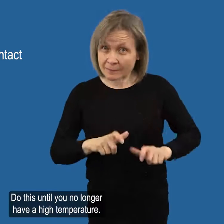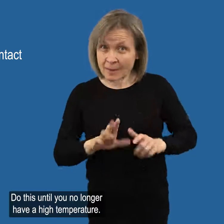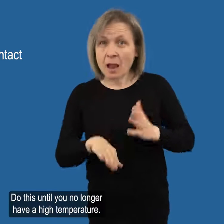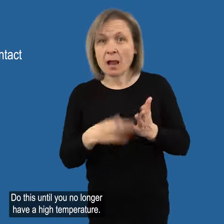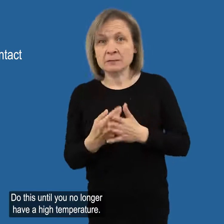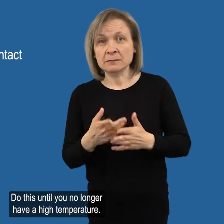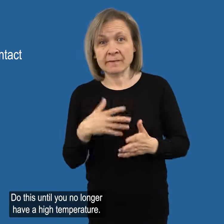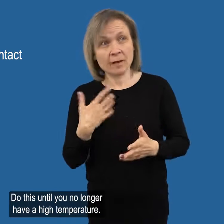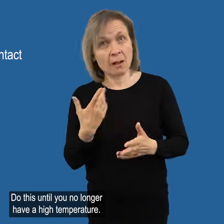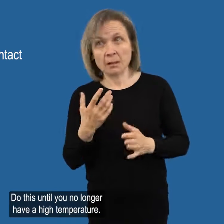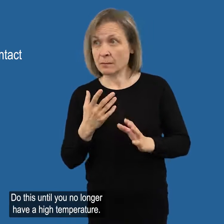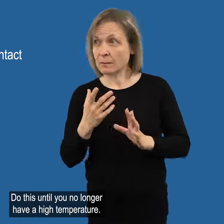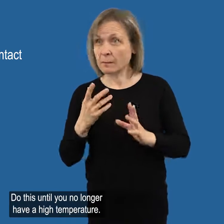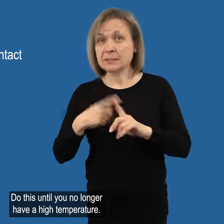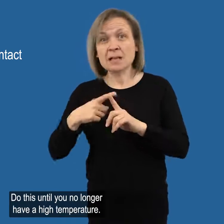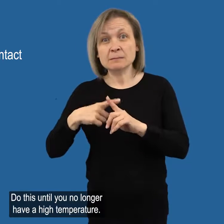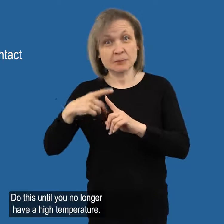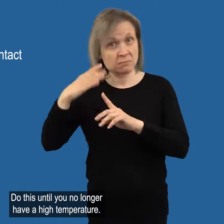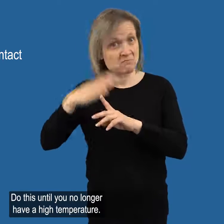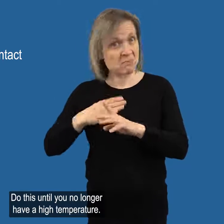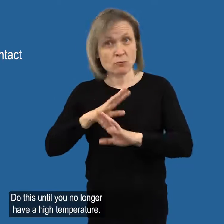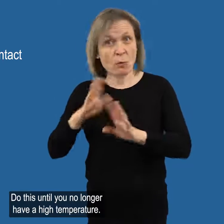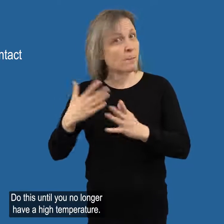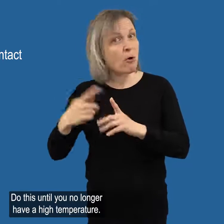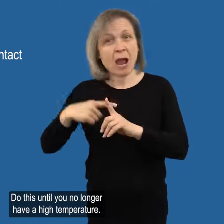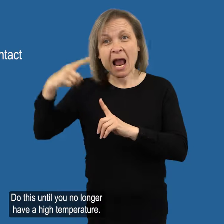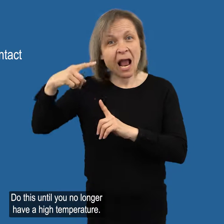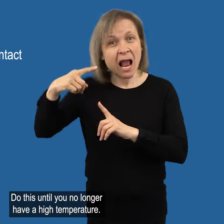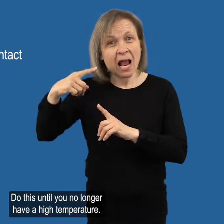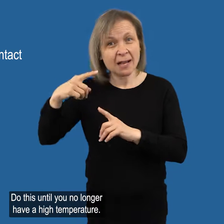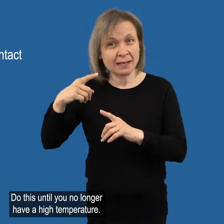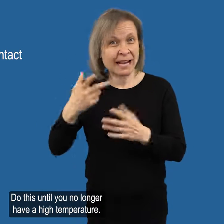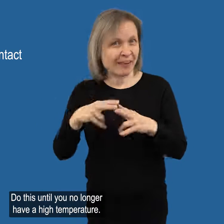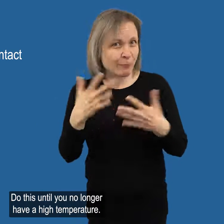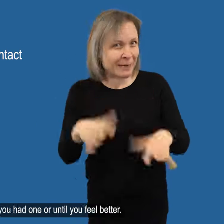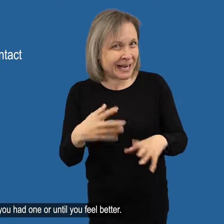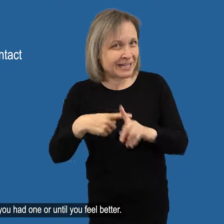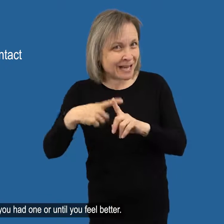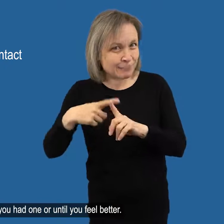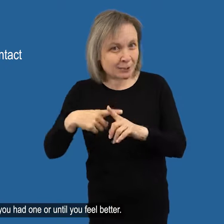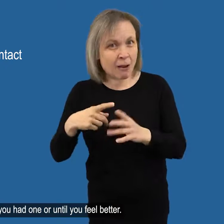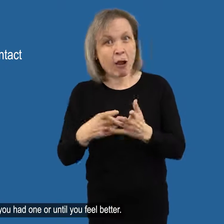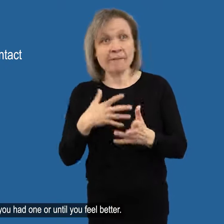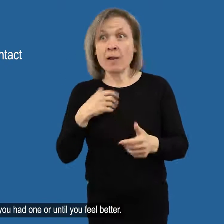Do this until you no longer have a high temperature, if you had one, or until you feel better